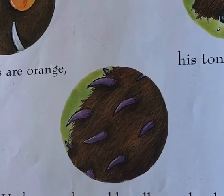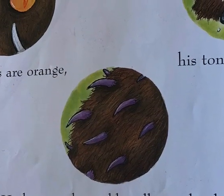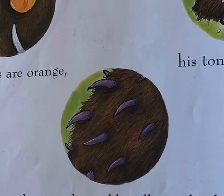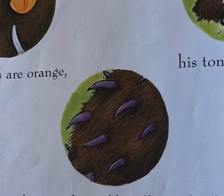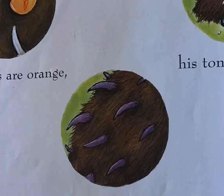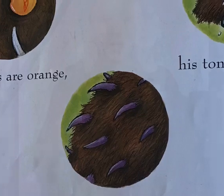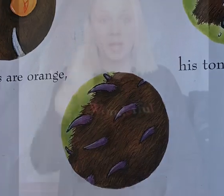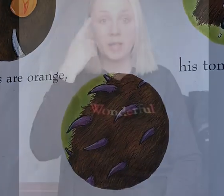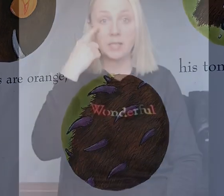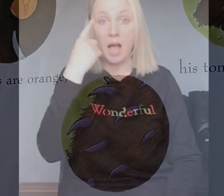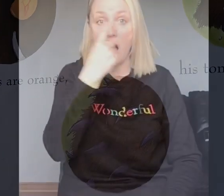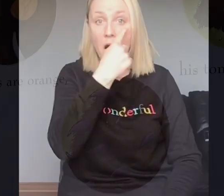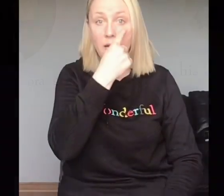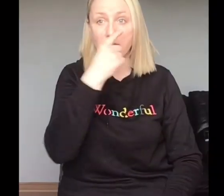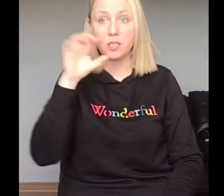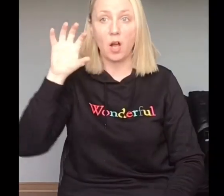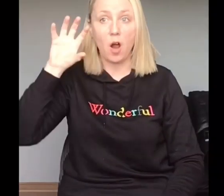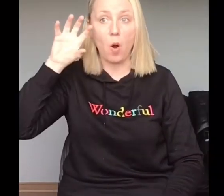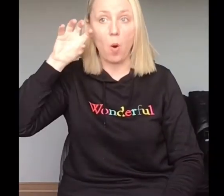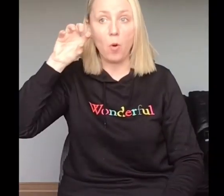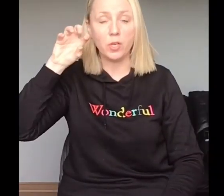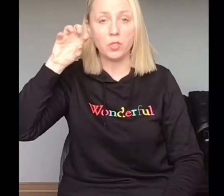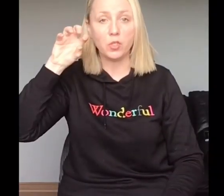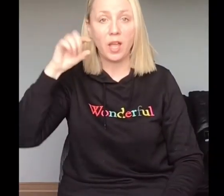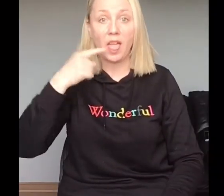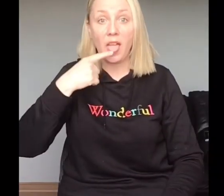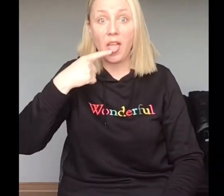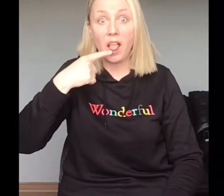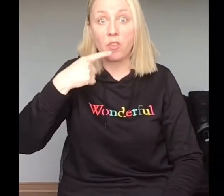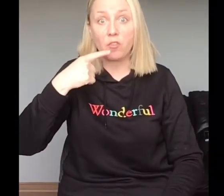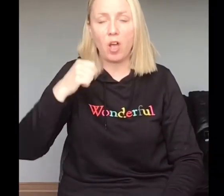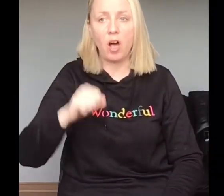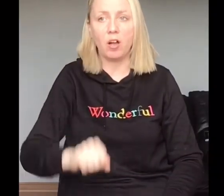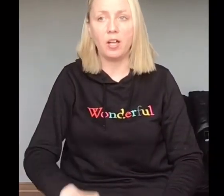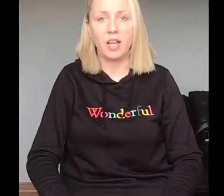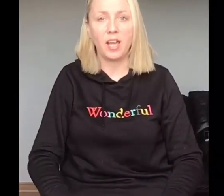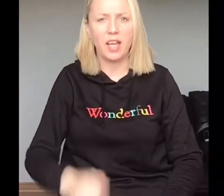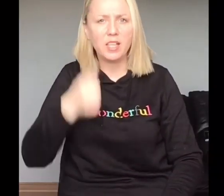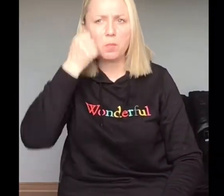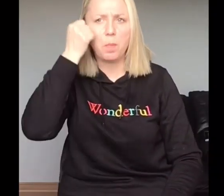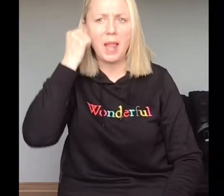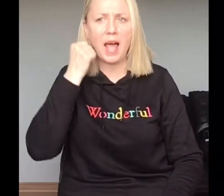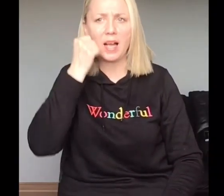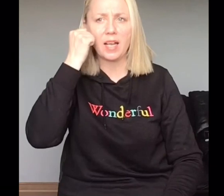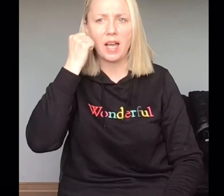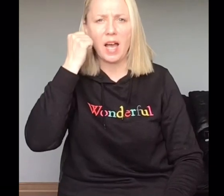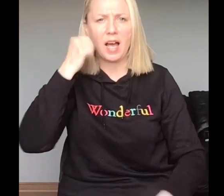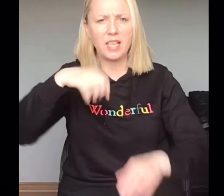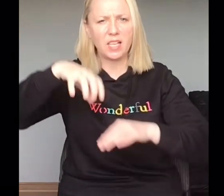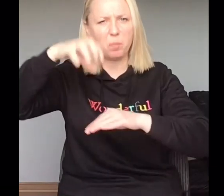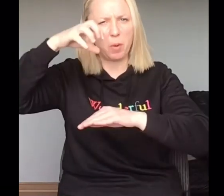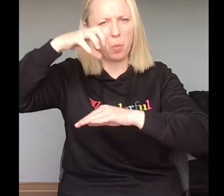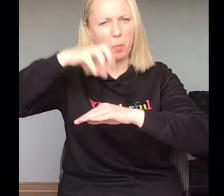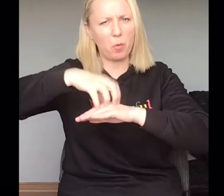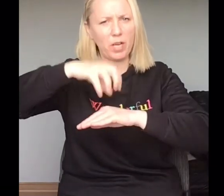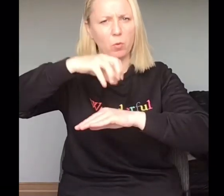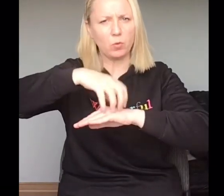His eyes are orange, his tongue is black, and he has purple prickles